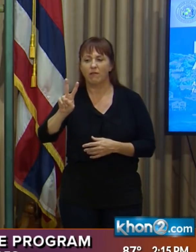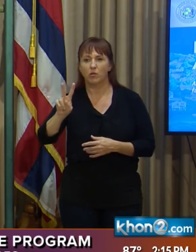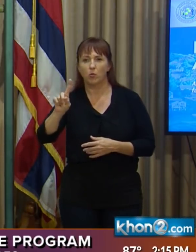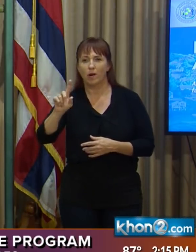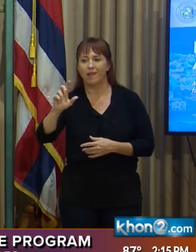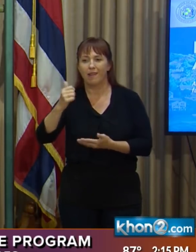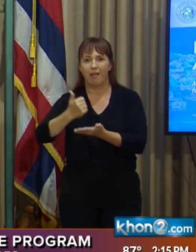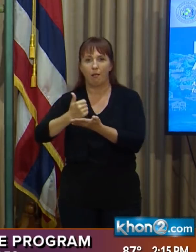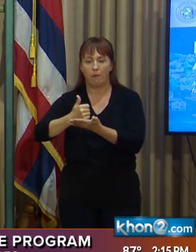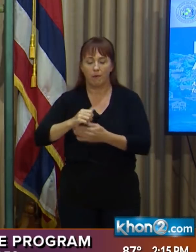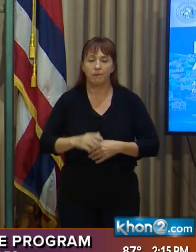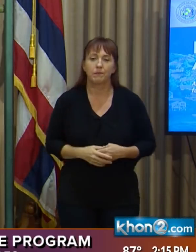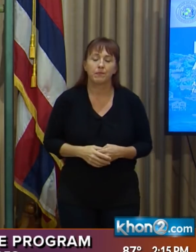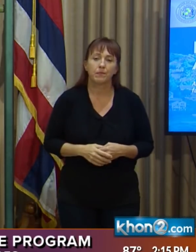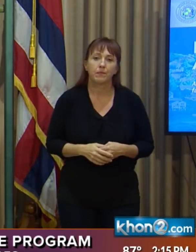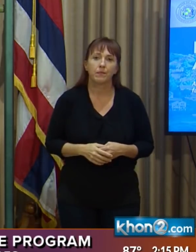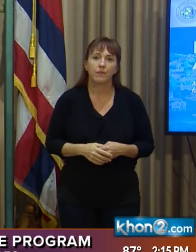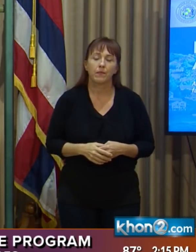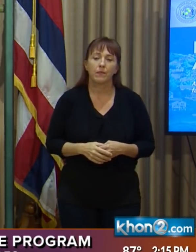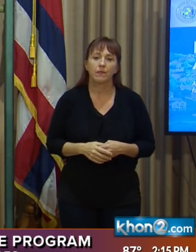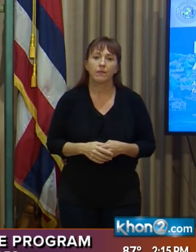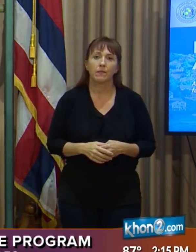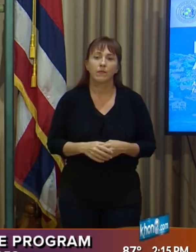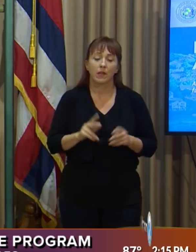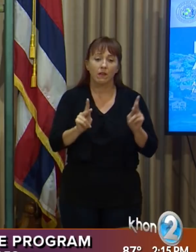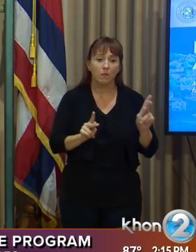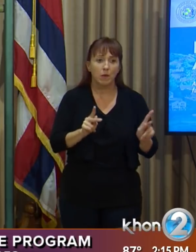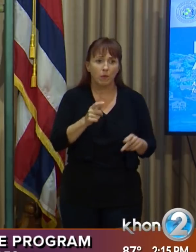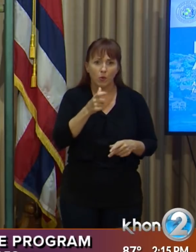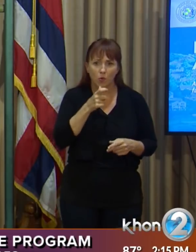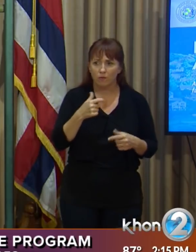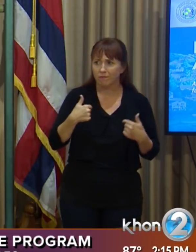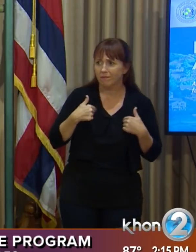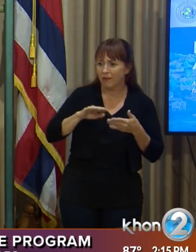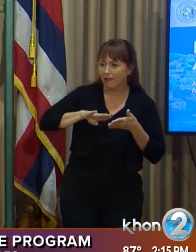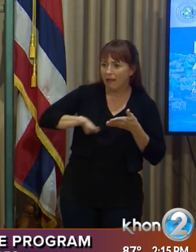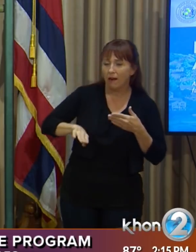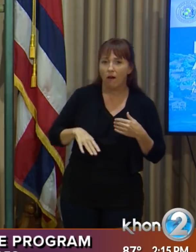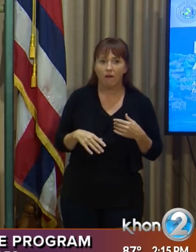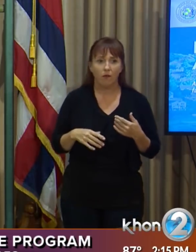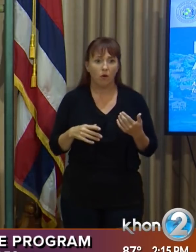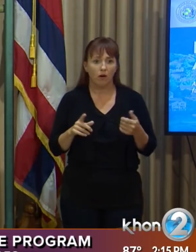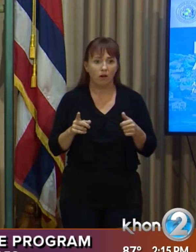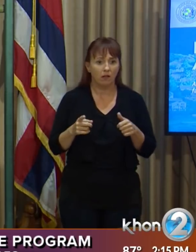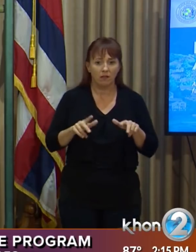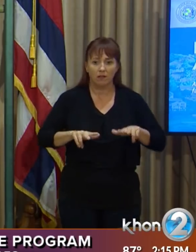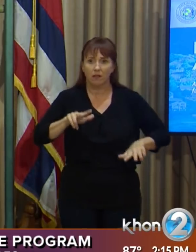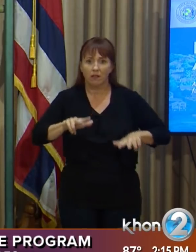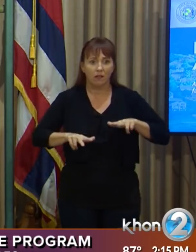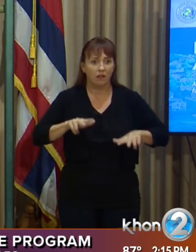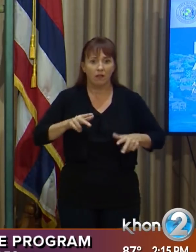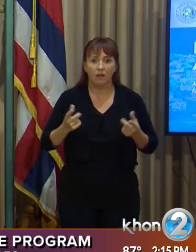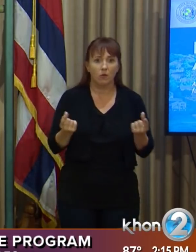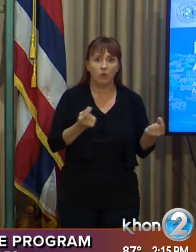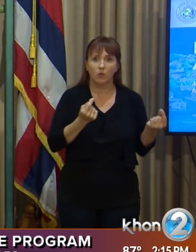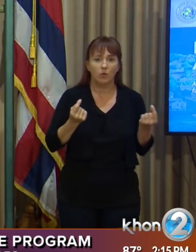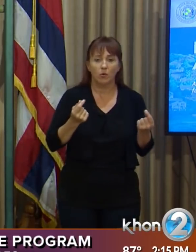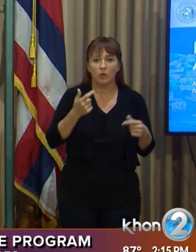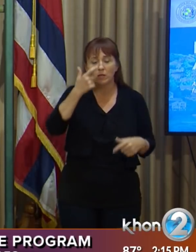For those laid off or for their jobs for the first time, this is a very traumatic experience.